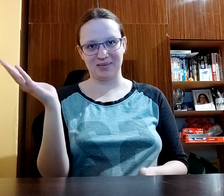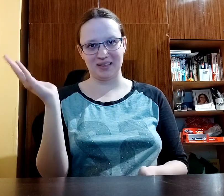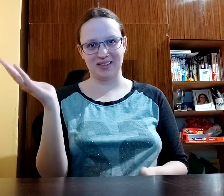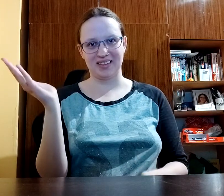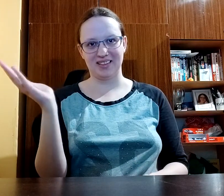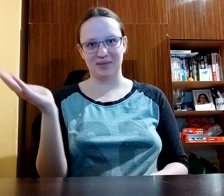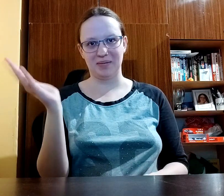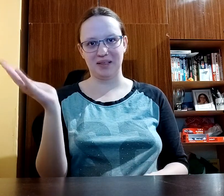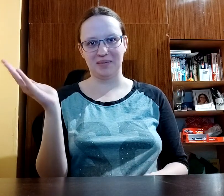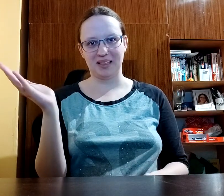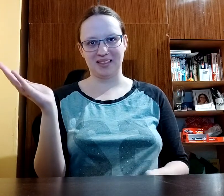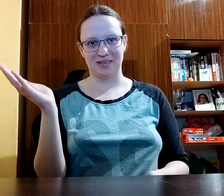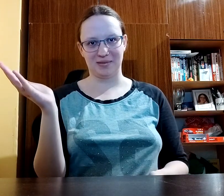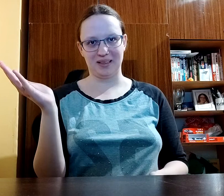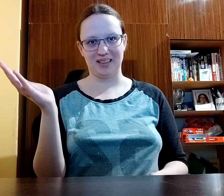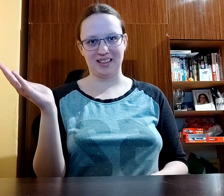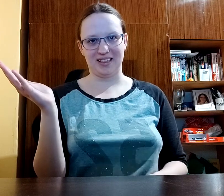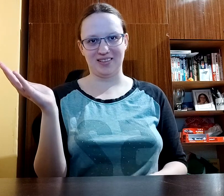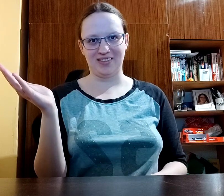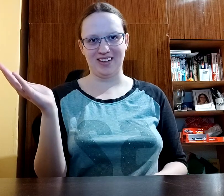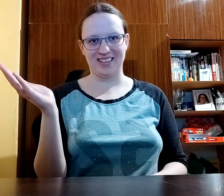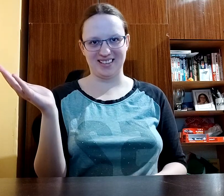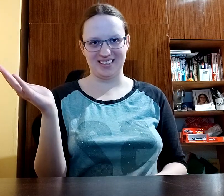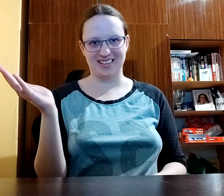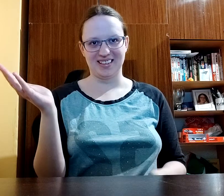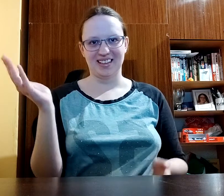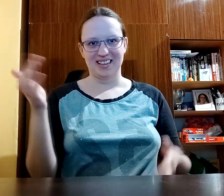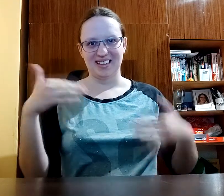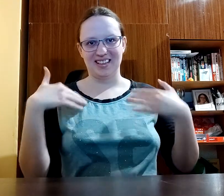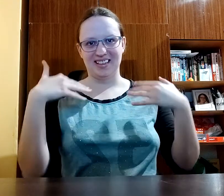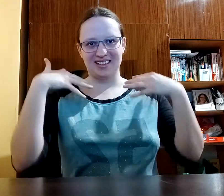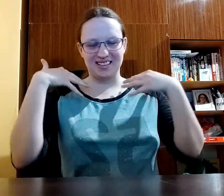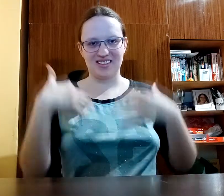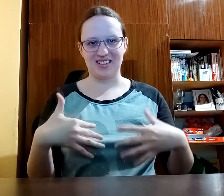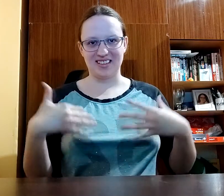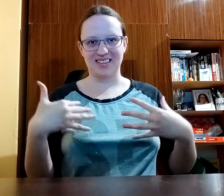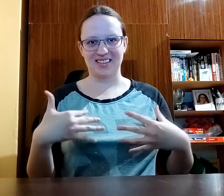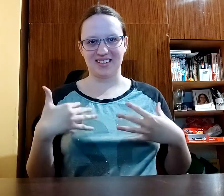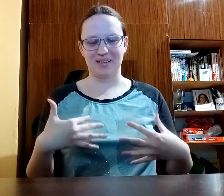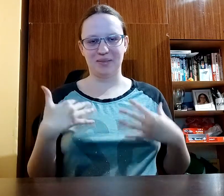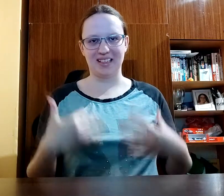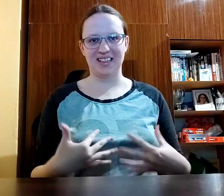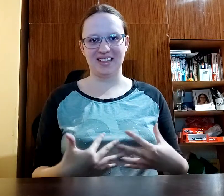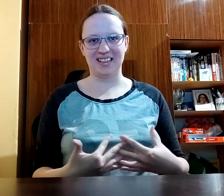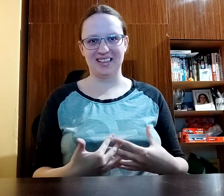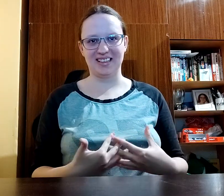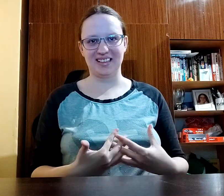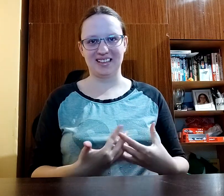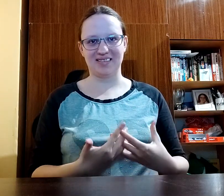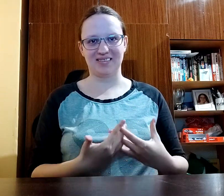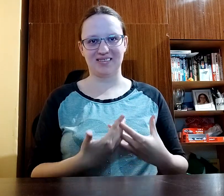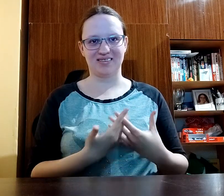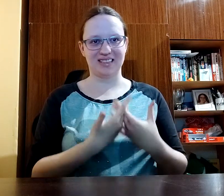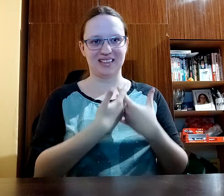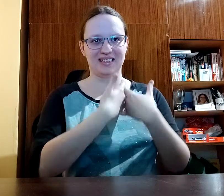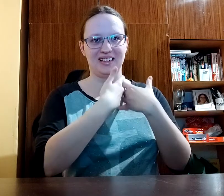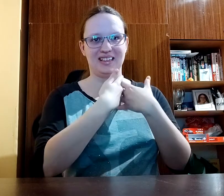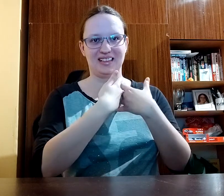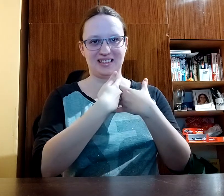because I remember myself being like very like stressed from the beginning when I had